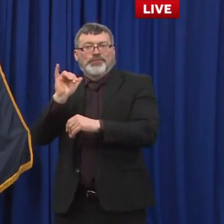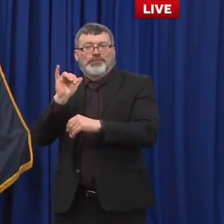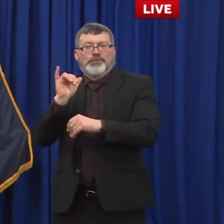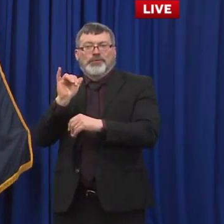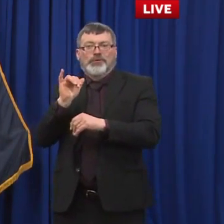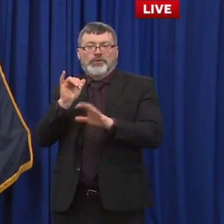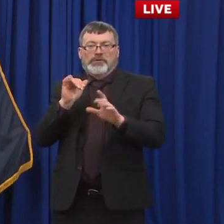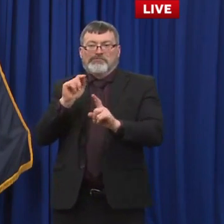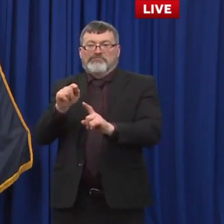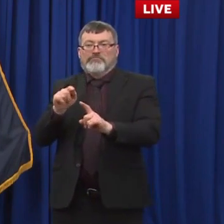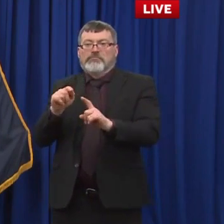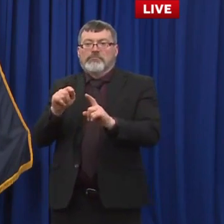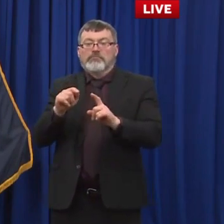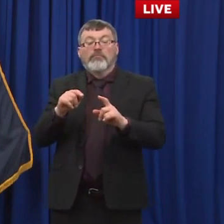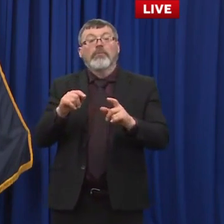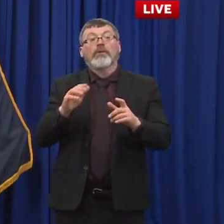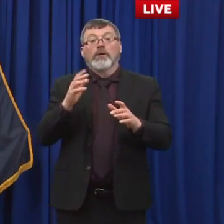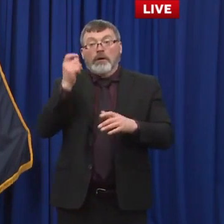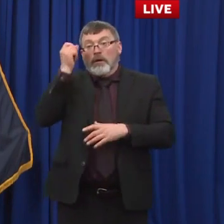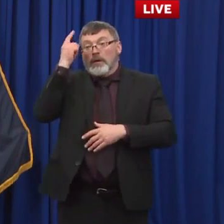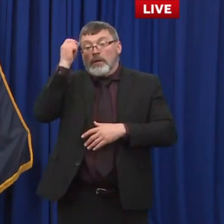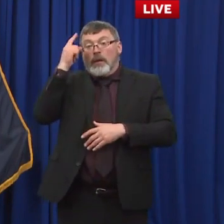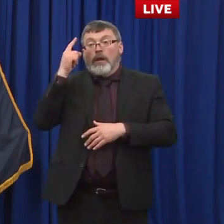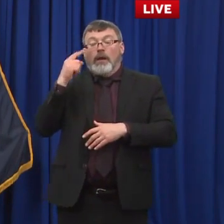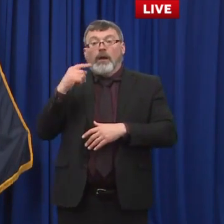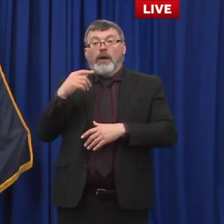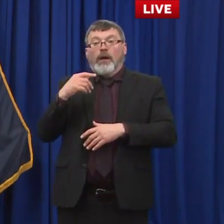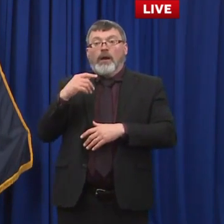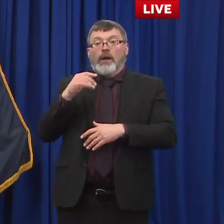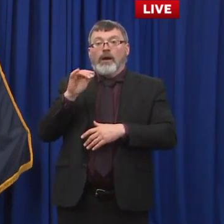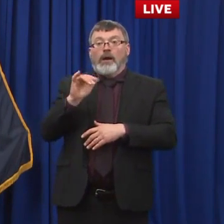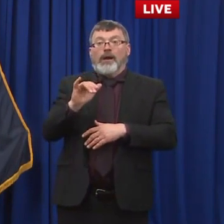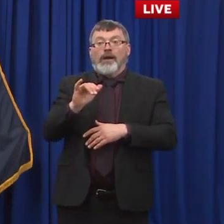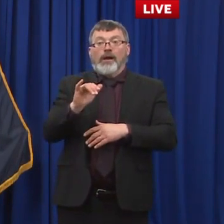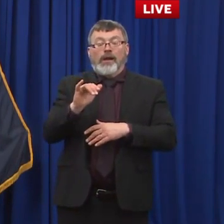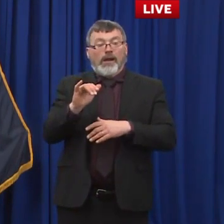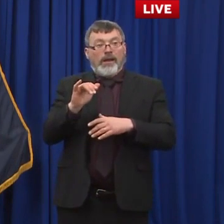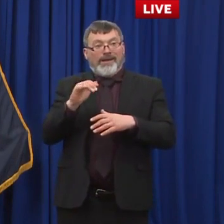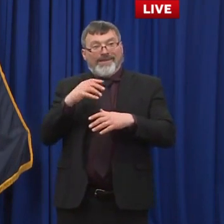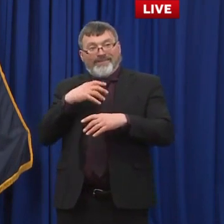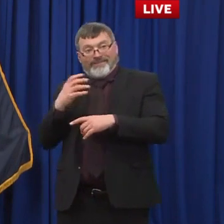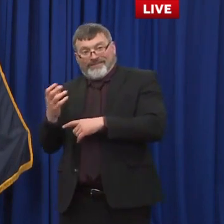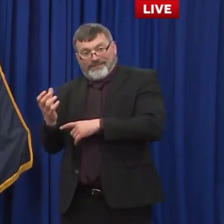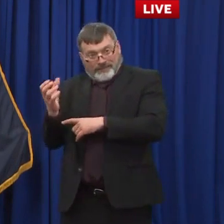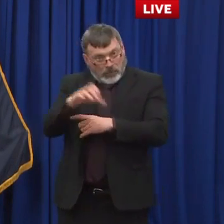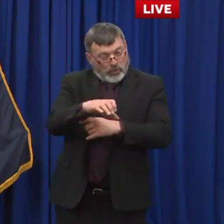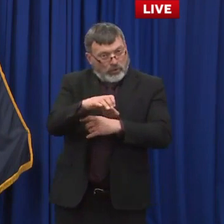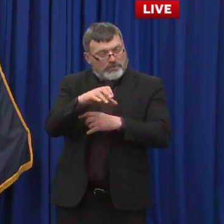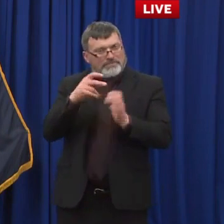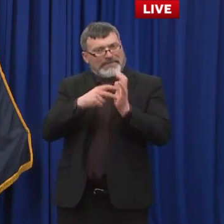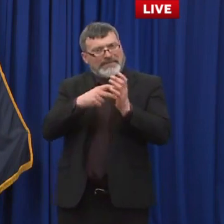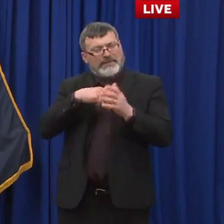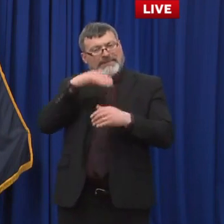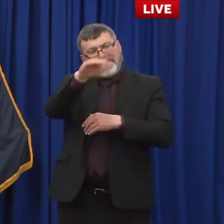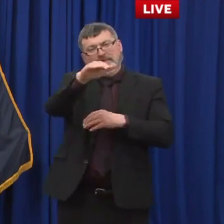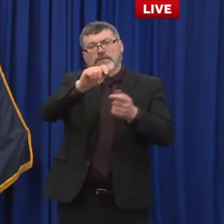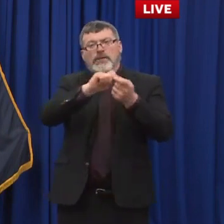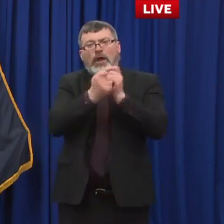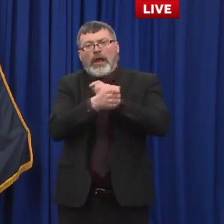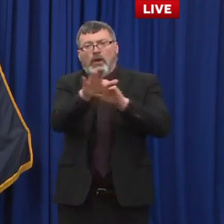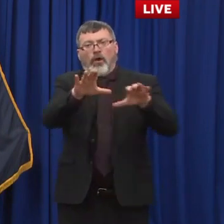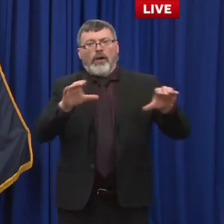of the community mitigation measures, the non-pharmaceutical interventions that we have been recommending ultimately come down to behavior change.